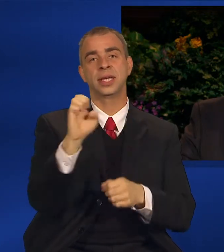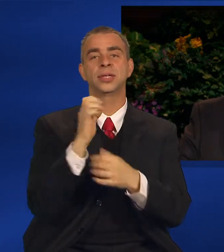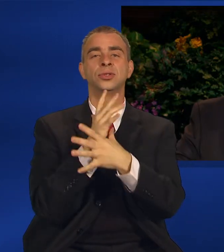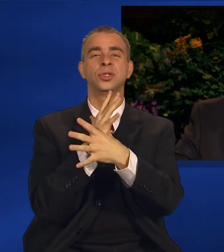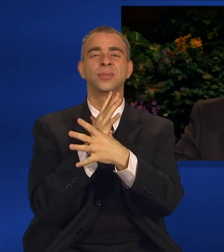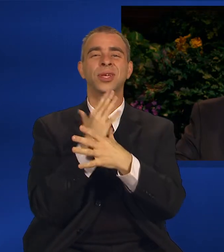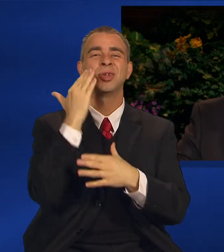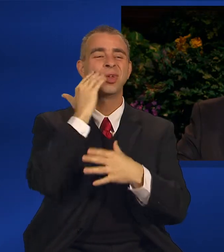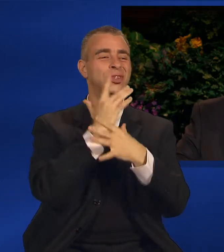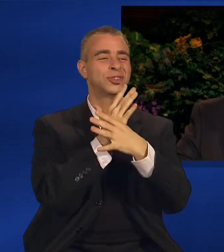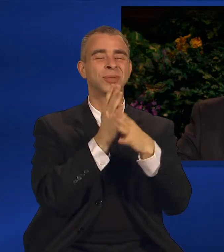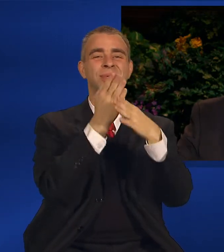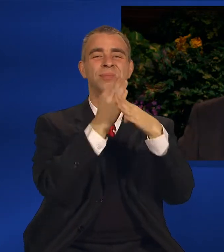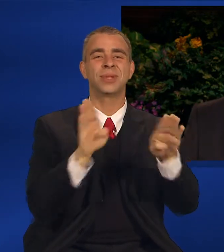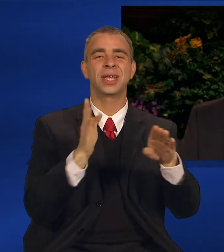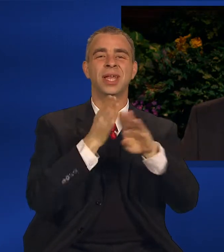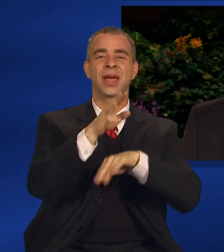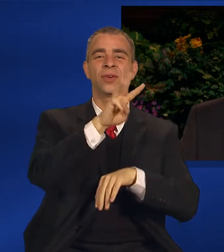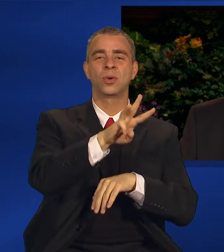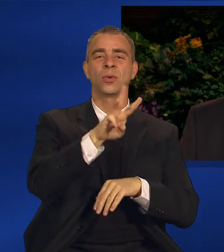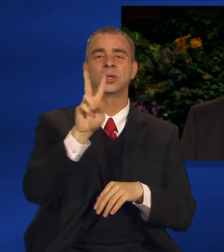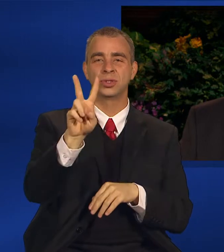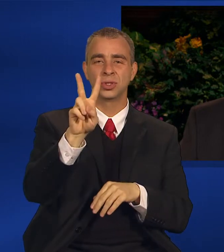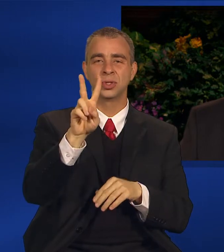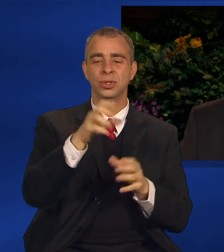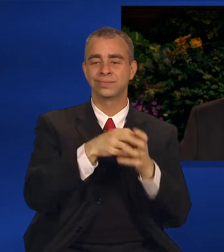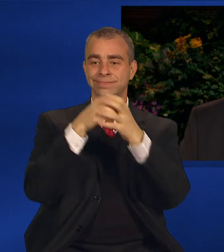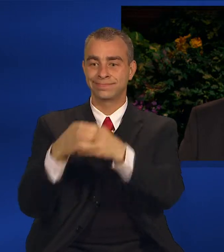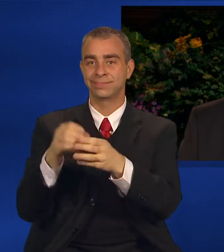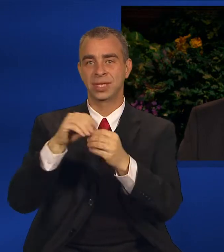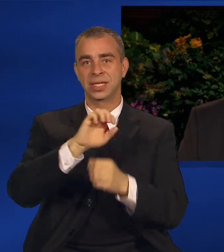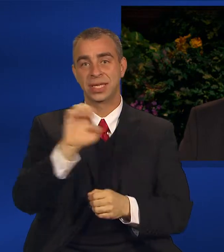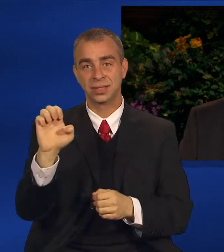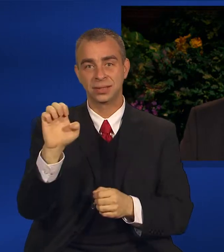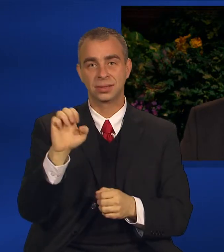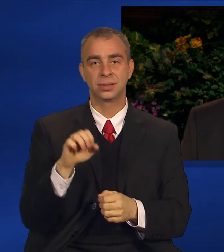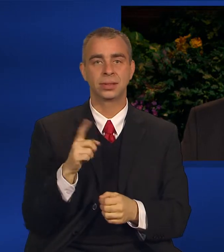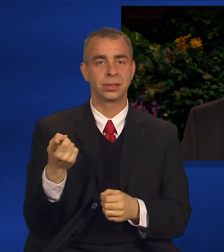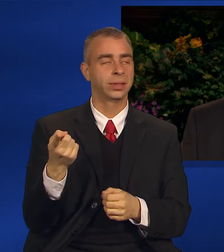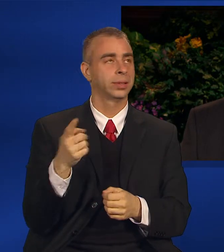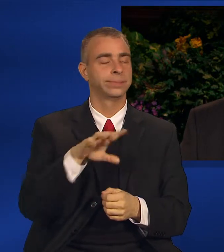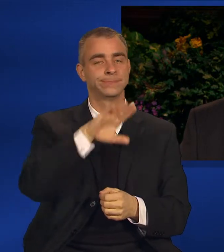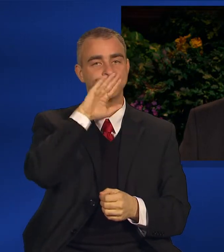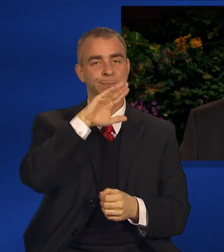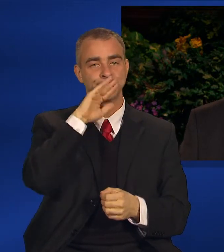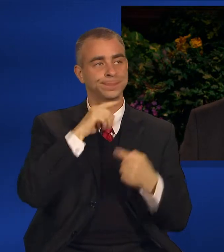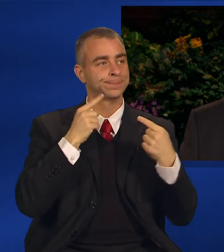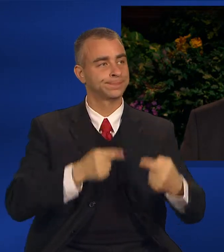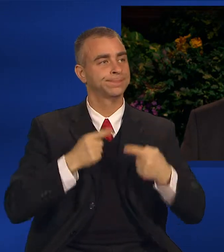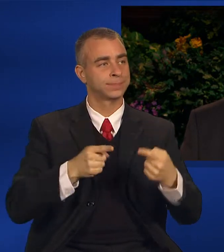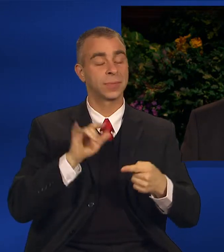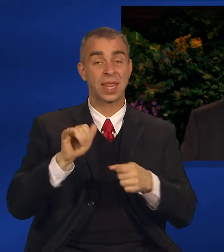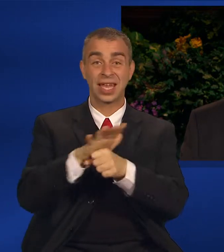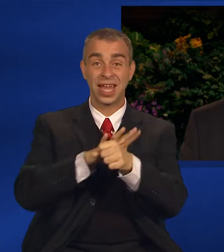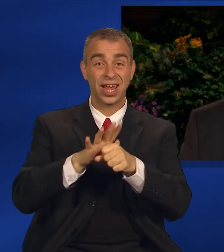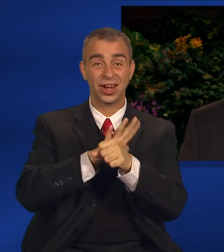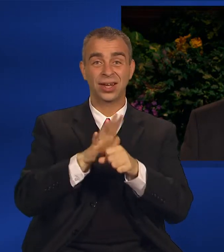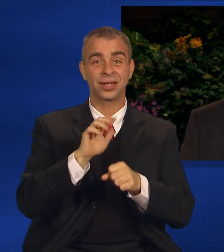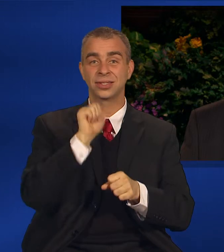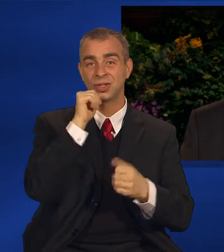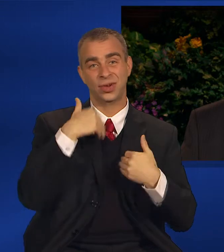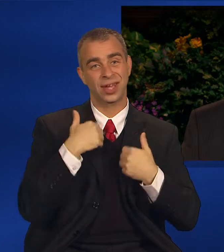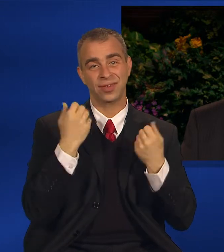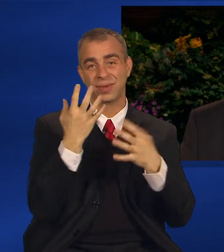Second World War. Despite the hardships he faced, because of the lack of freedom in that area of the world at the